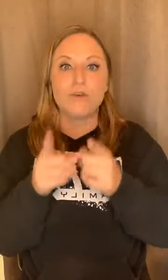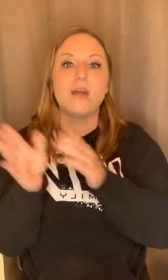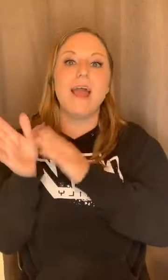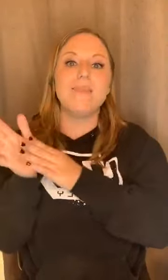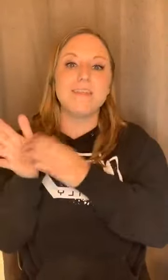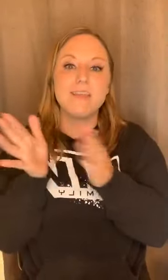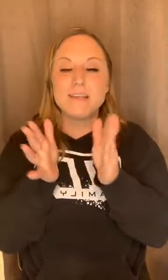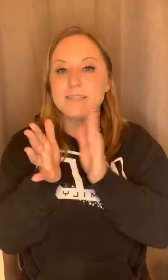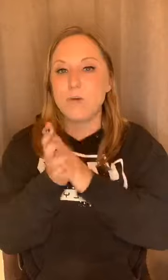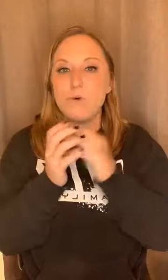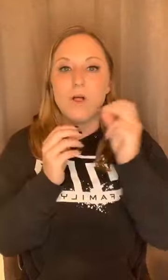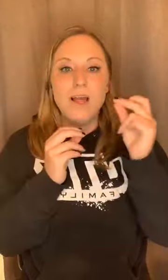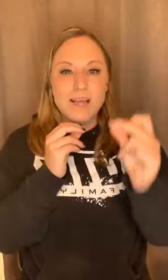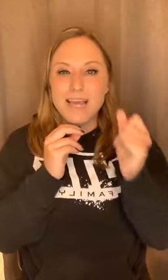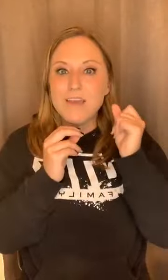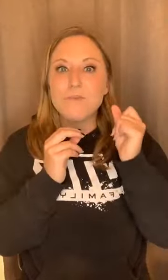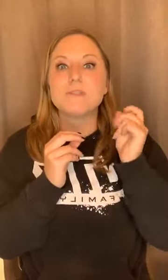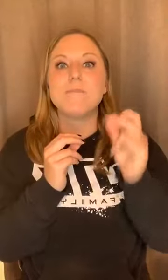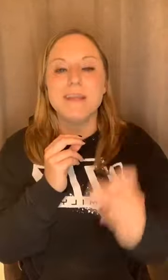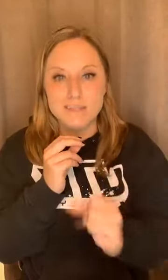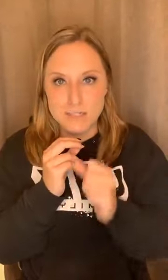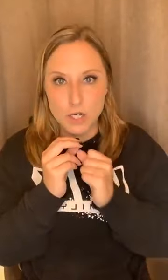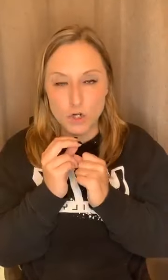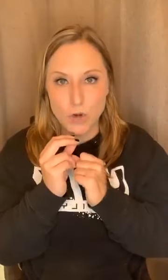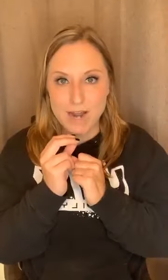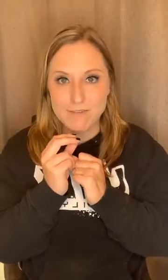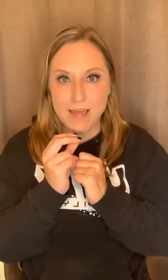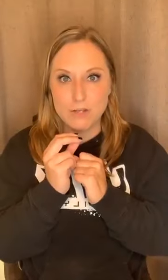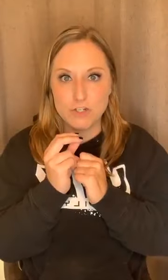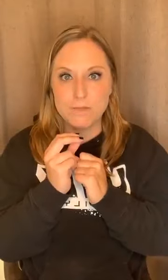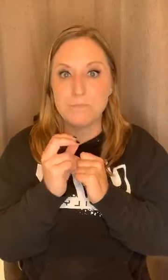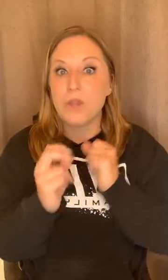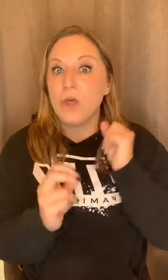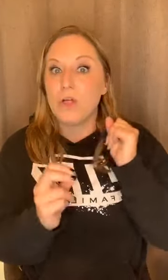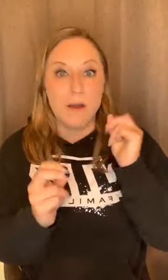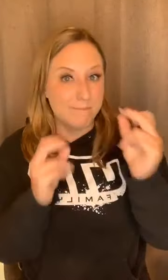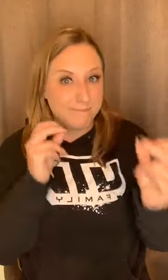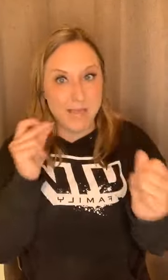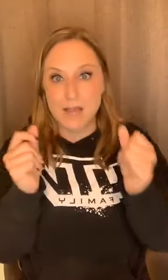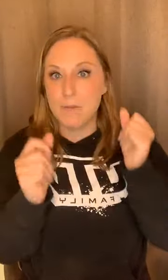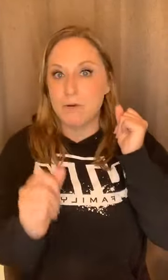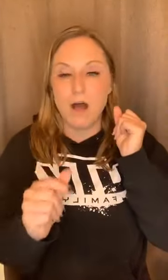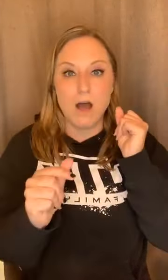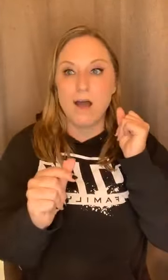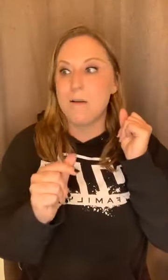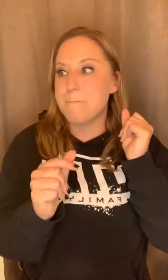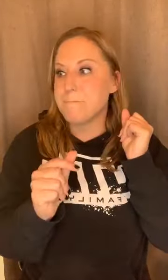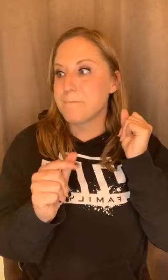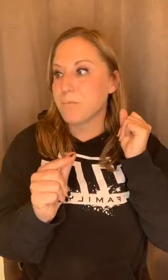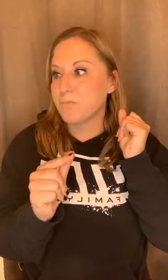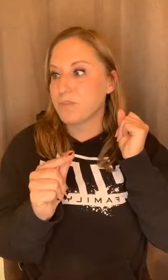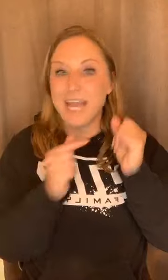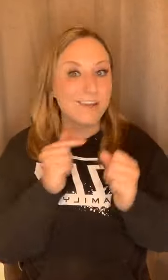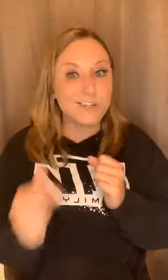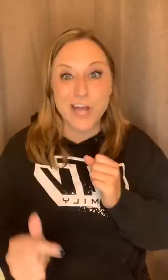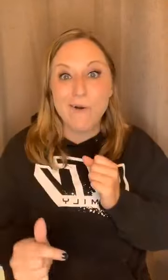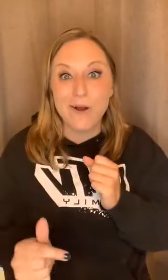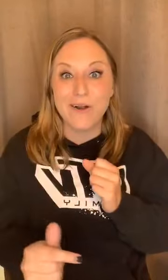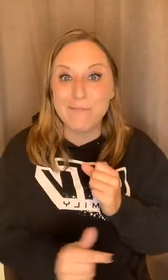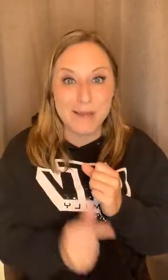good. And the things that will, can give you some instant gratification, um, makeup, um, taking a shower. Maybe